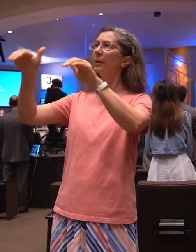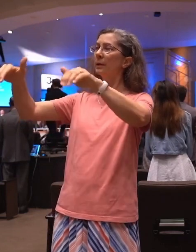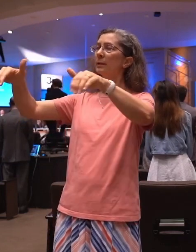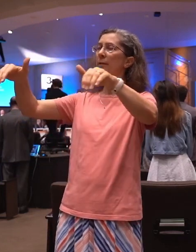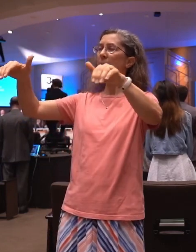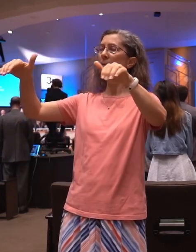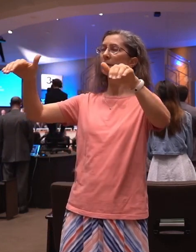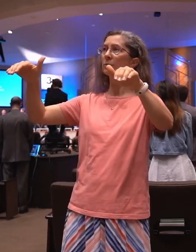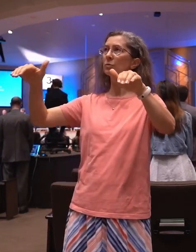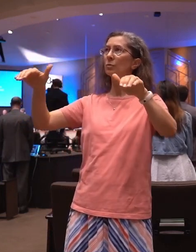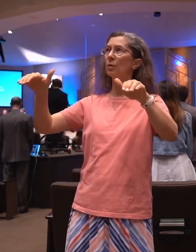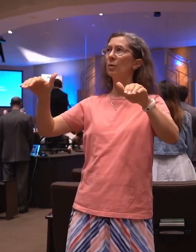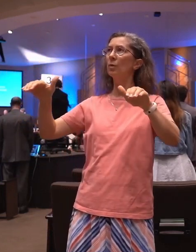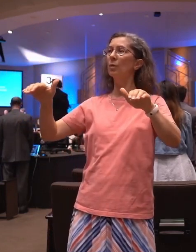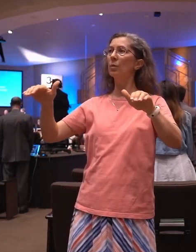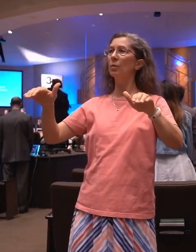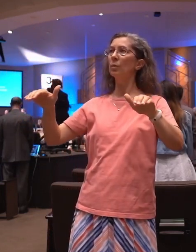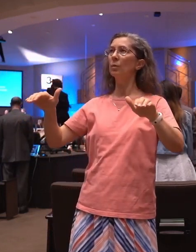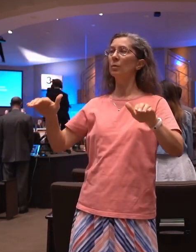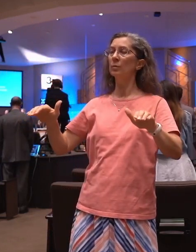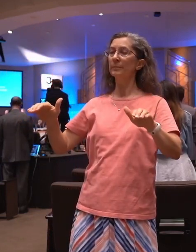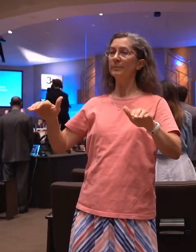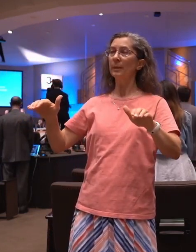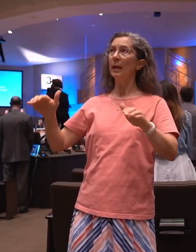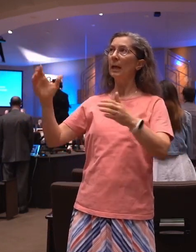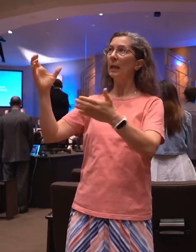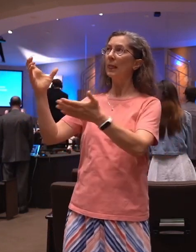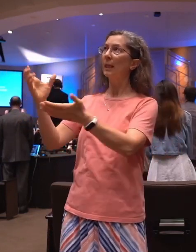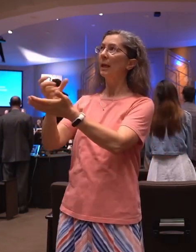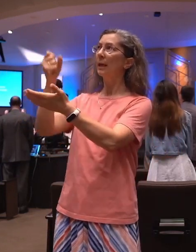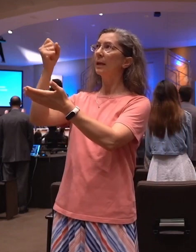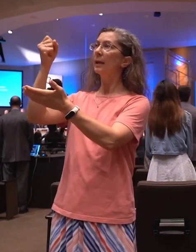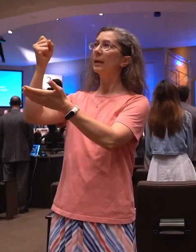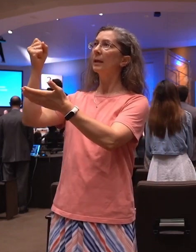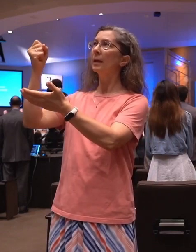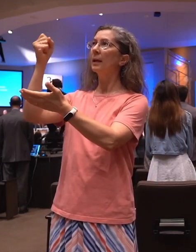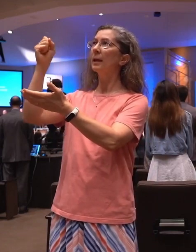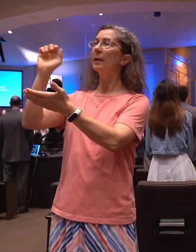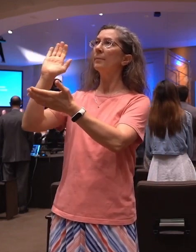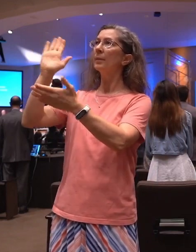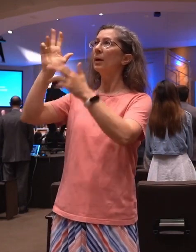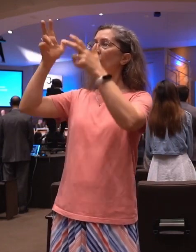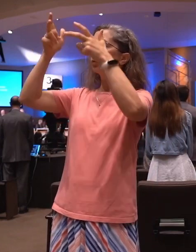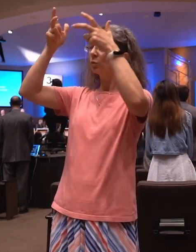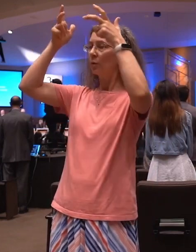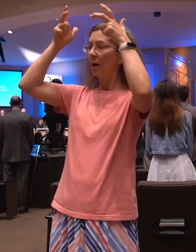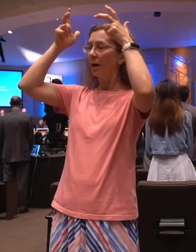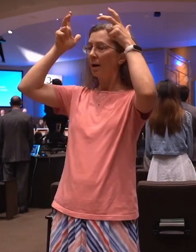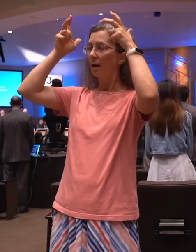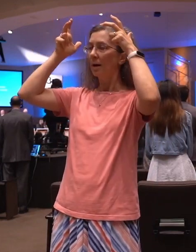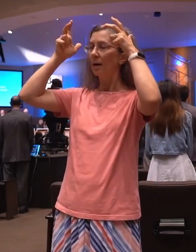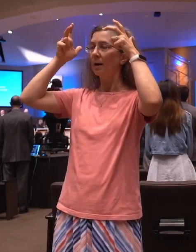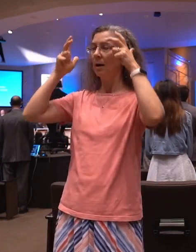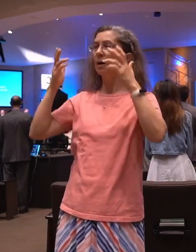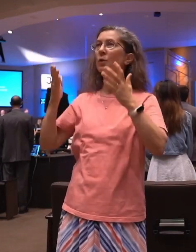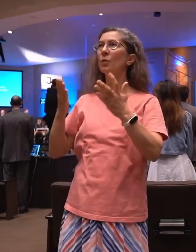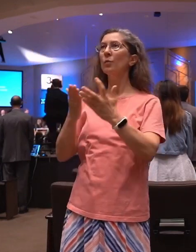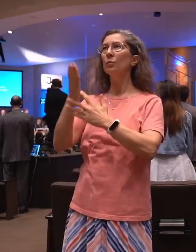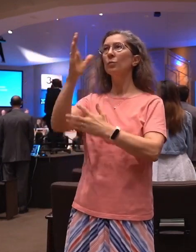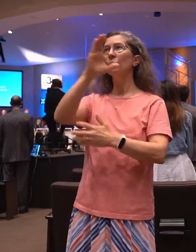goal, and claim the crown through